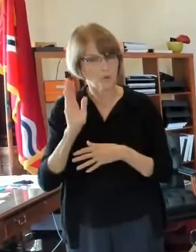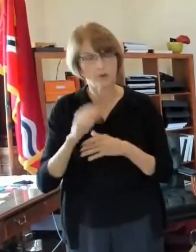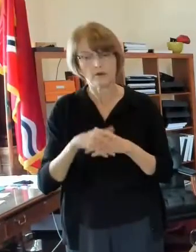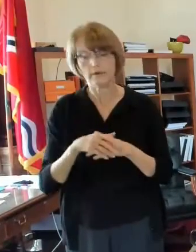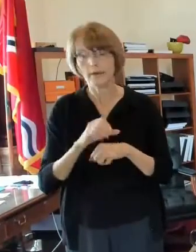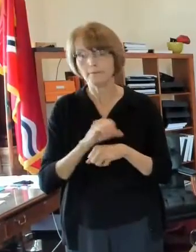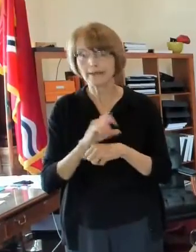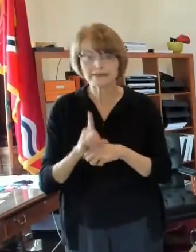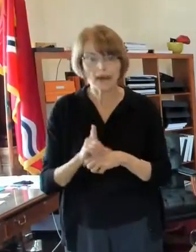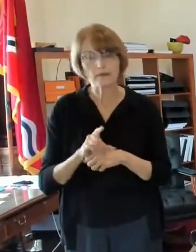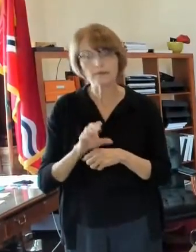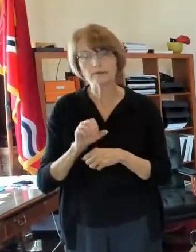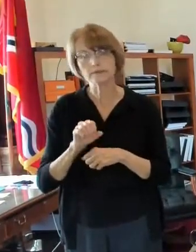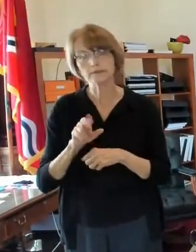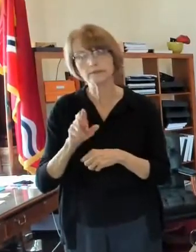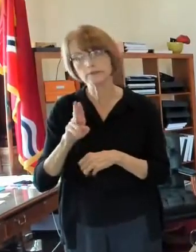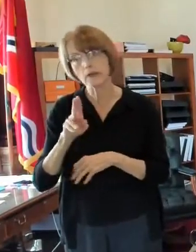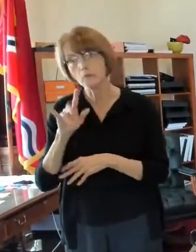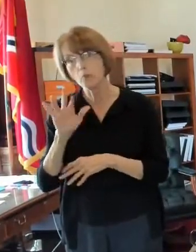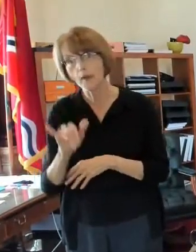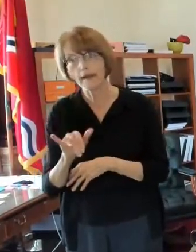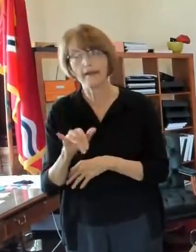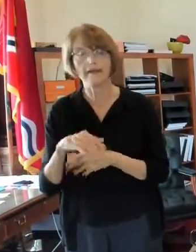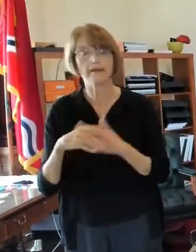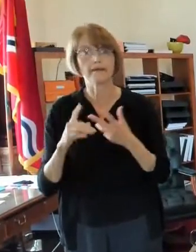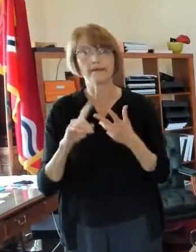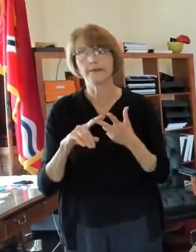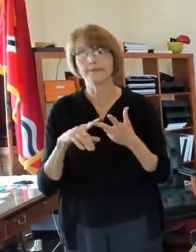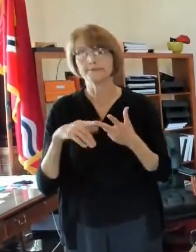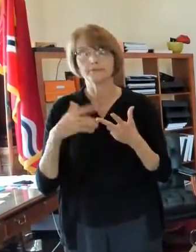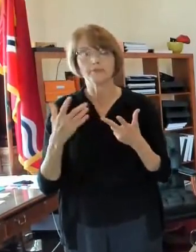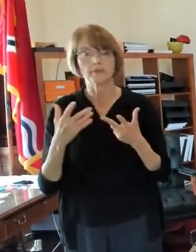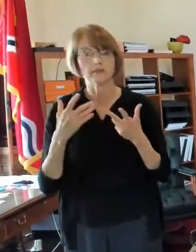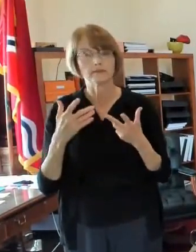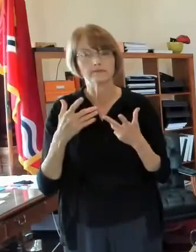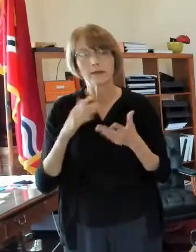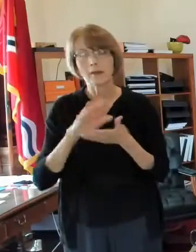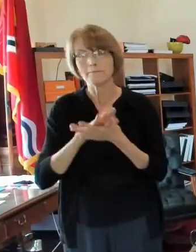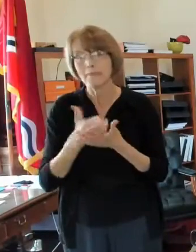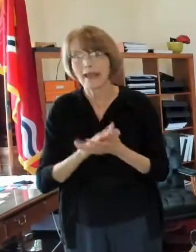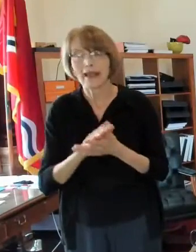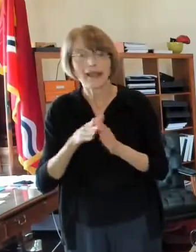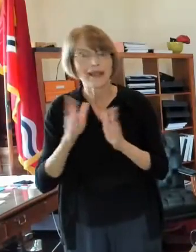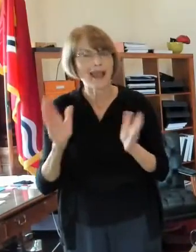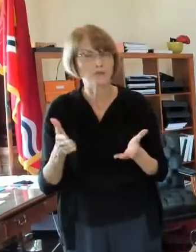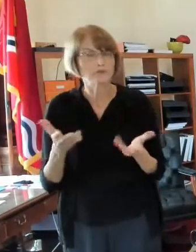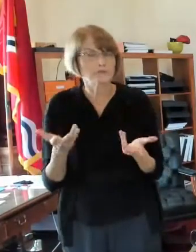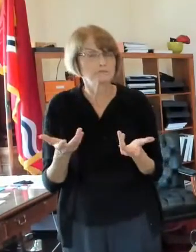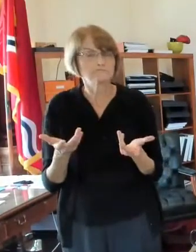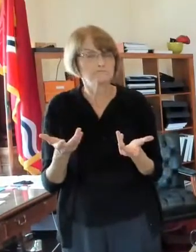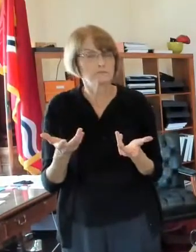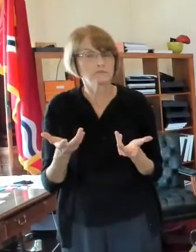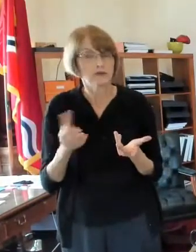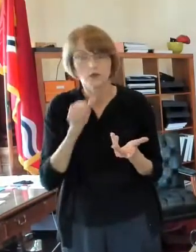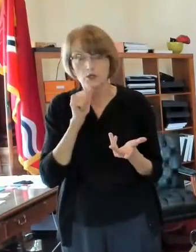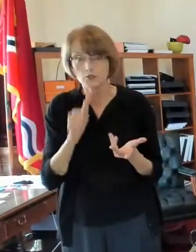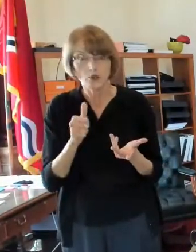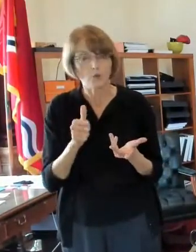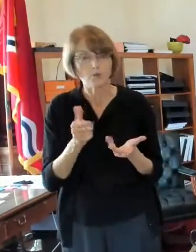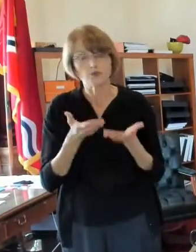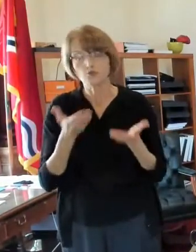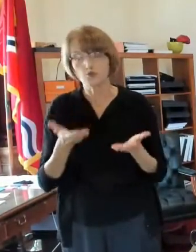to subway doesn't apply if there's a pancake house or something it does not a courtesy